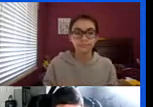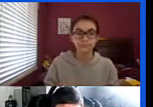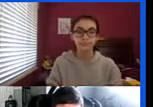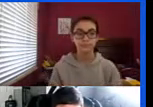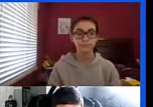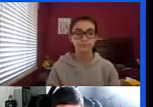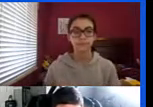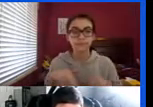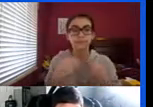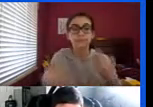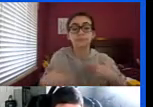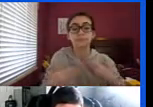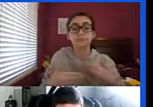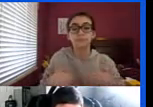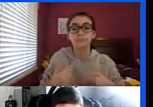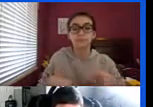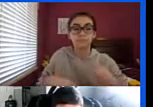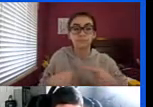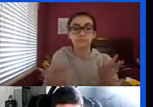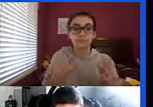and here's how you sign probably